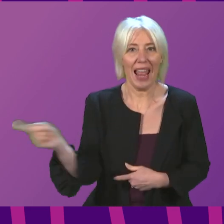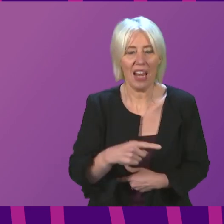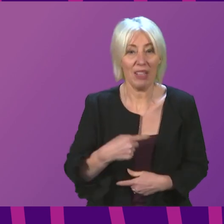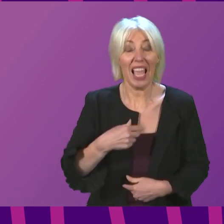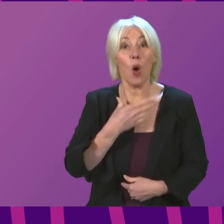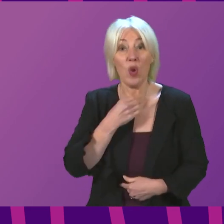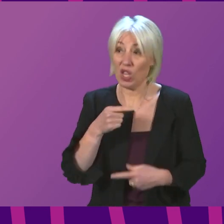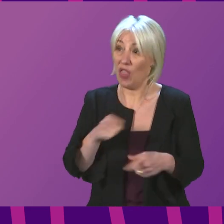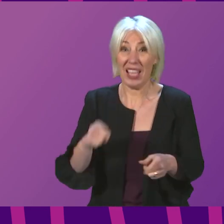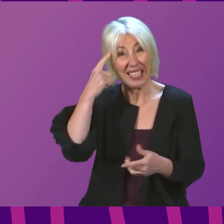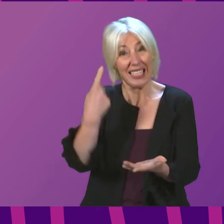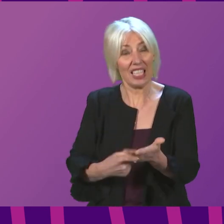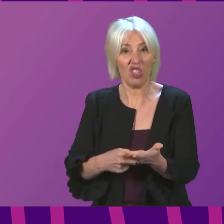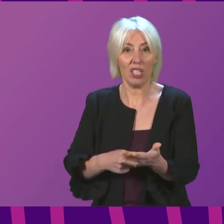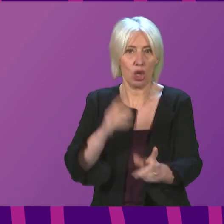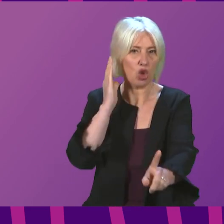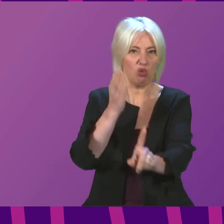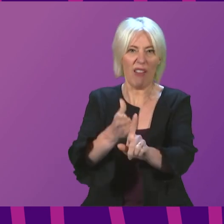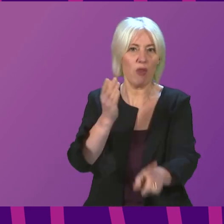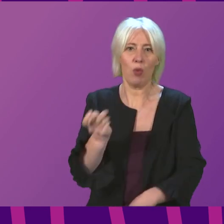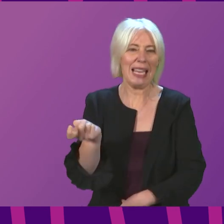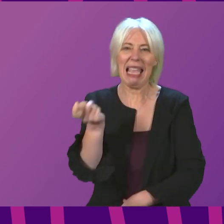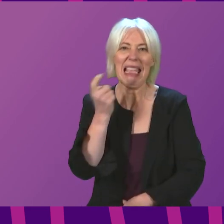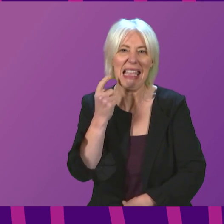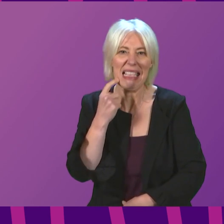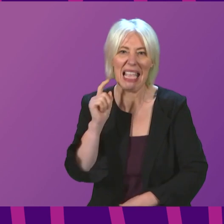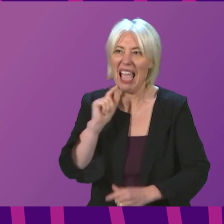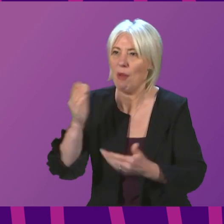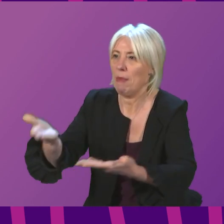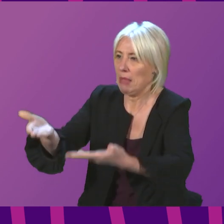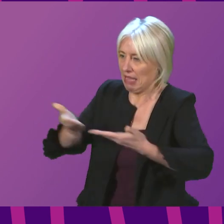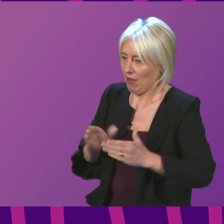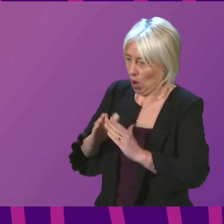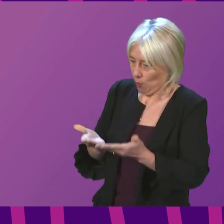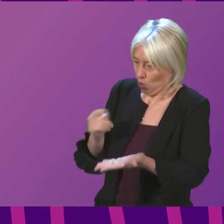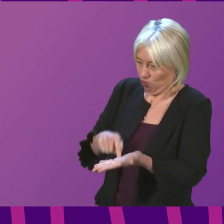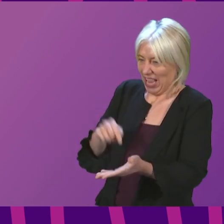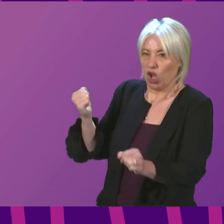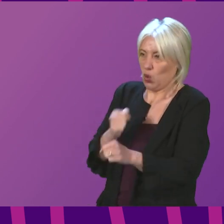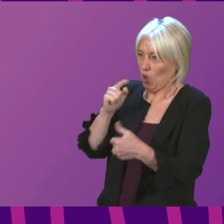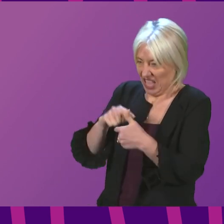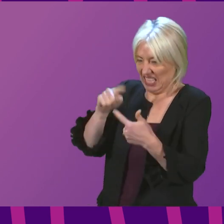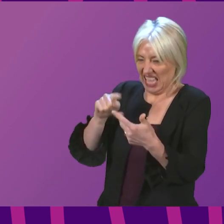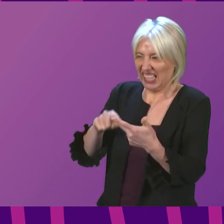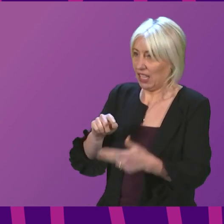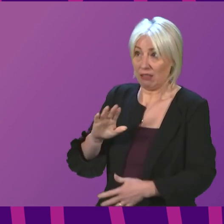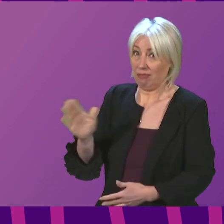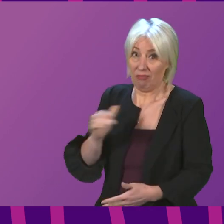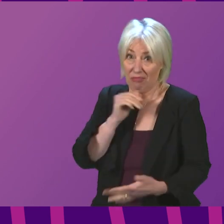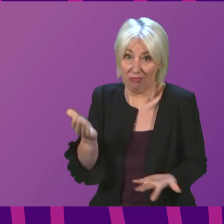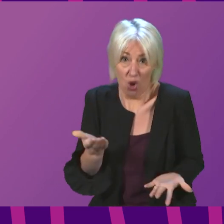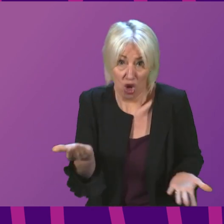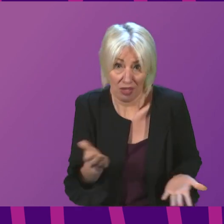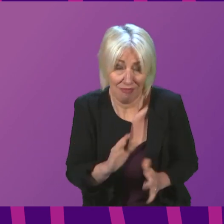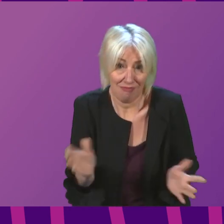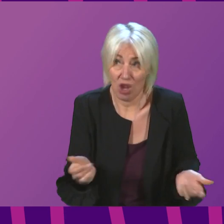decisions were really straightforward and binary and that there was a manual that told you exactly what to do. That is not the case for any government anywhere. It